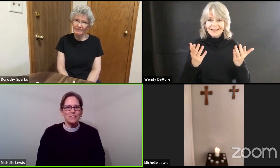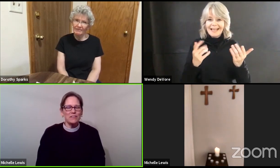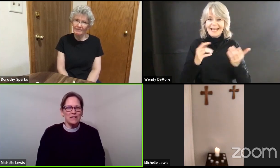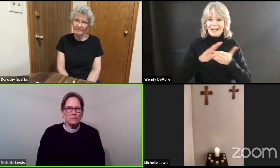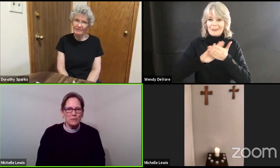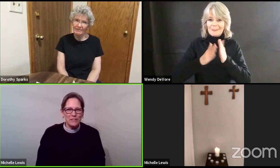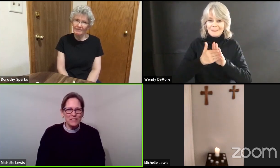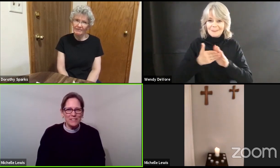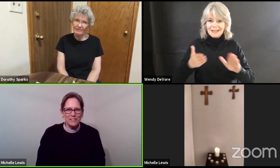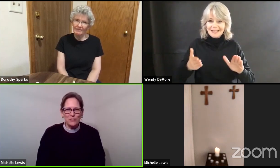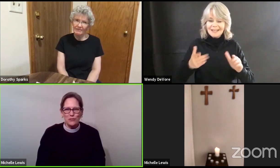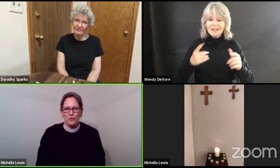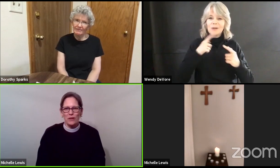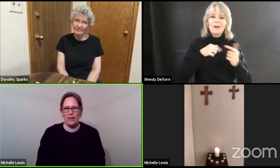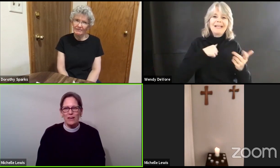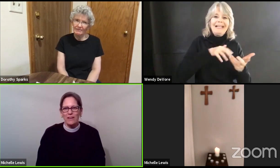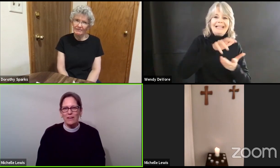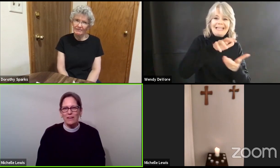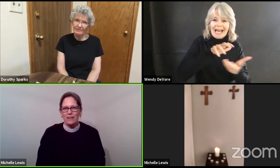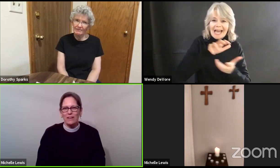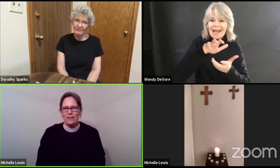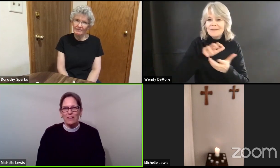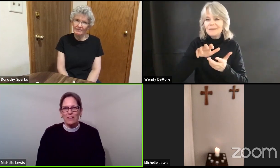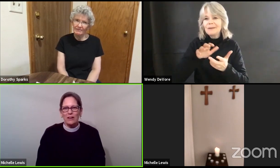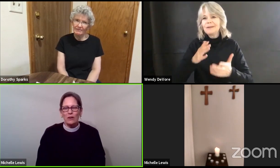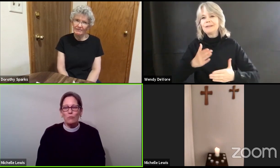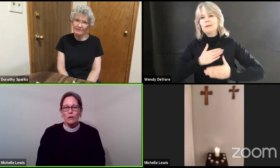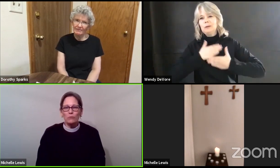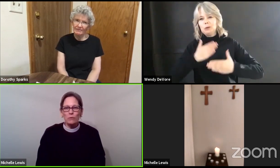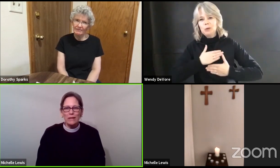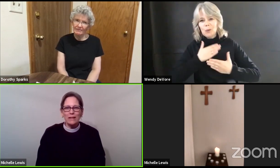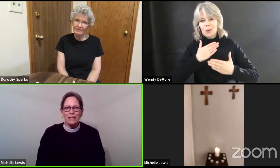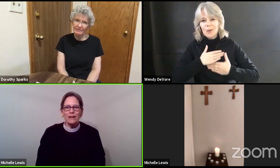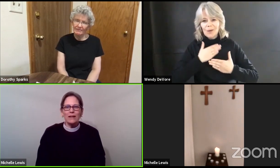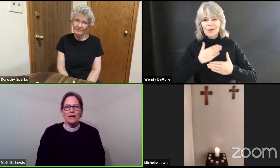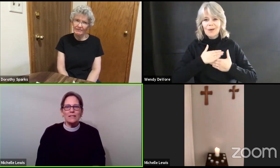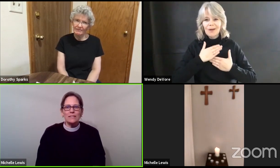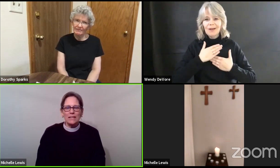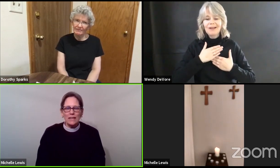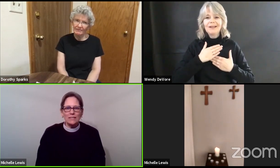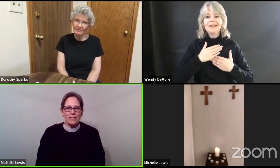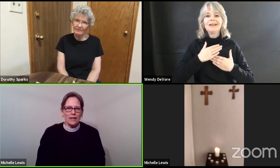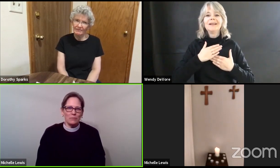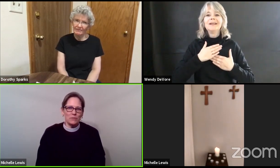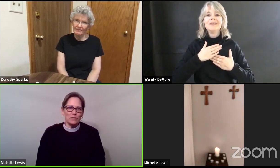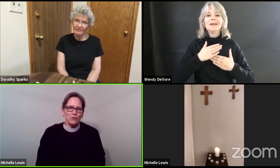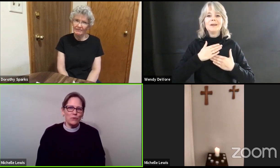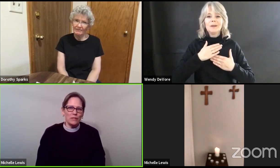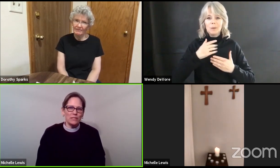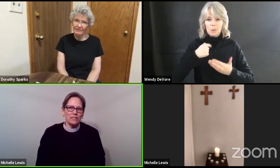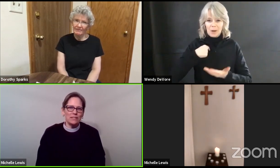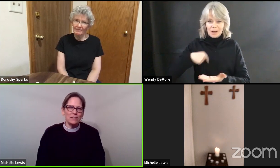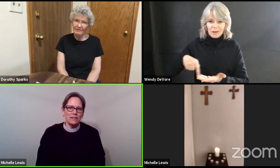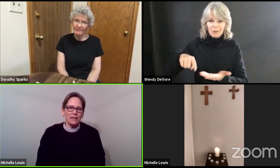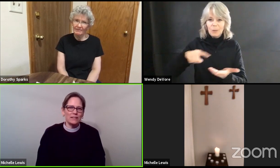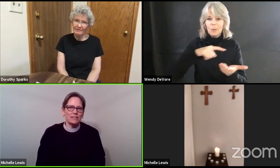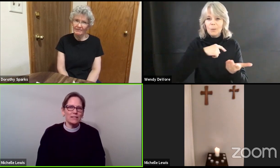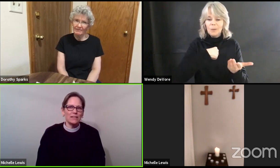experiencing joy when we take time to notice the things that